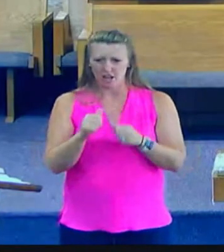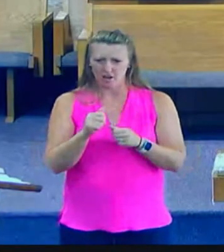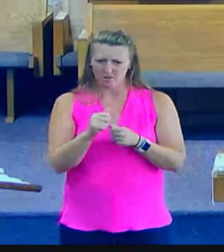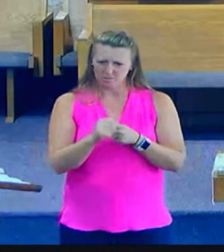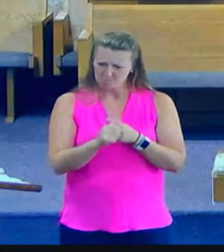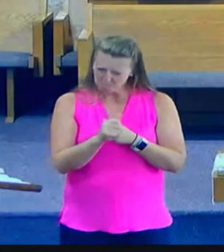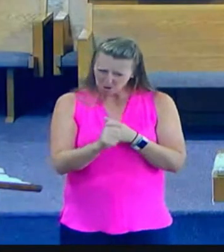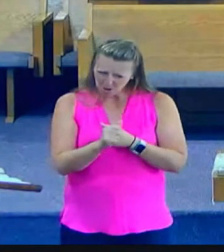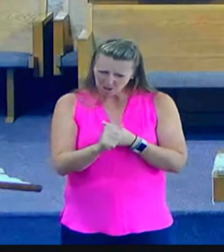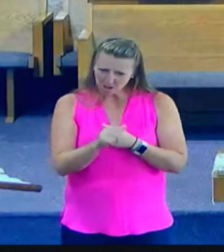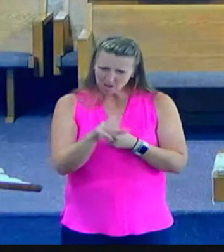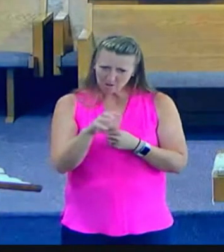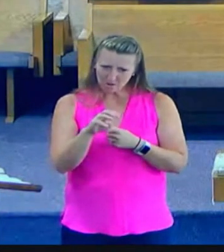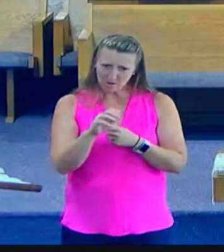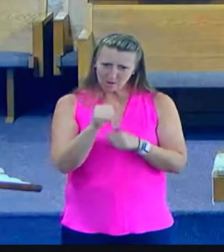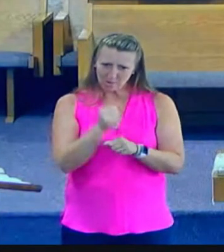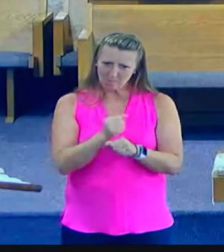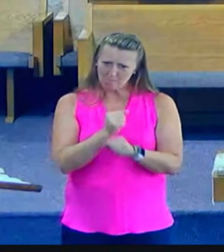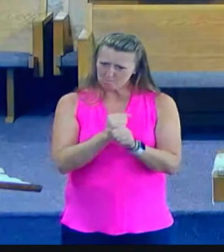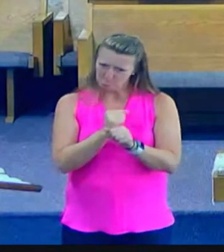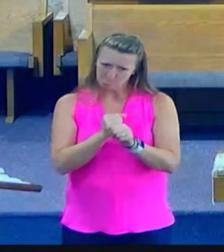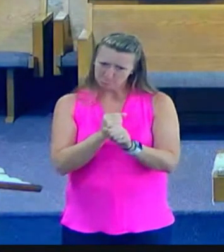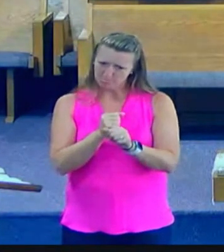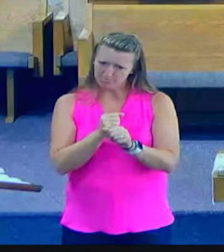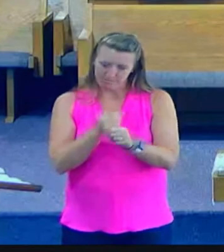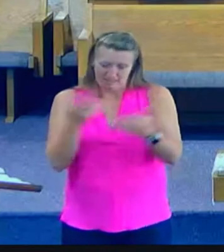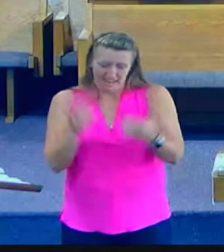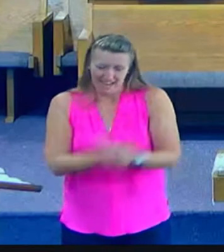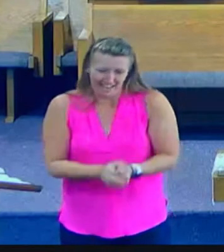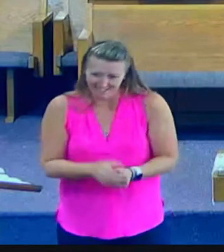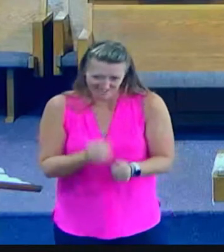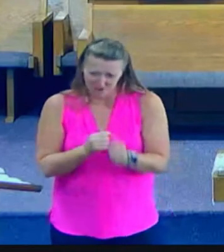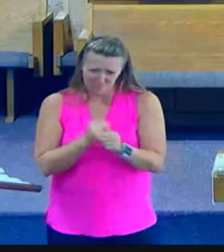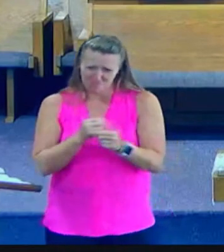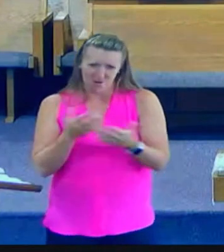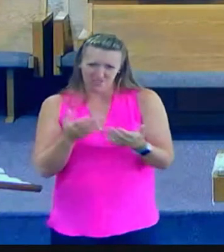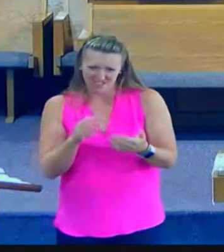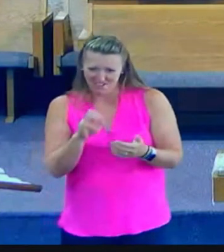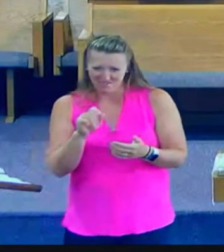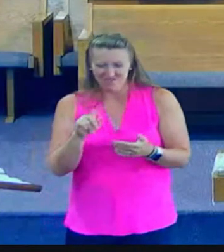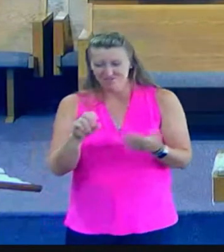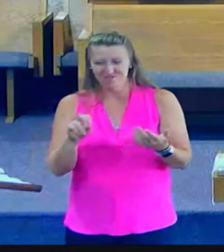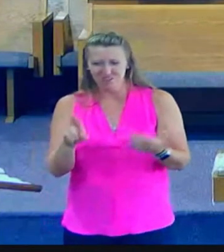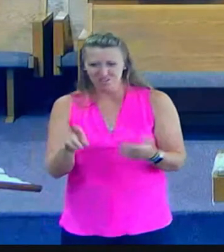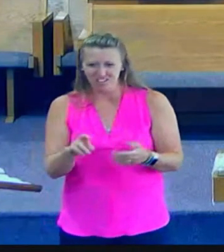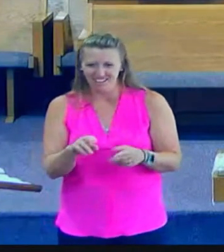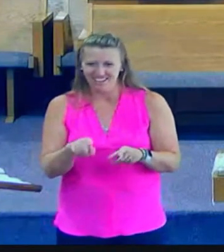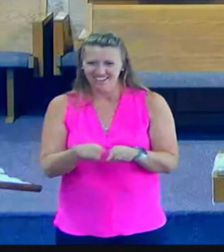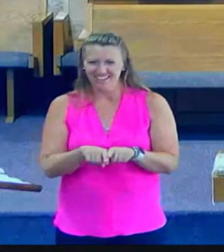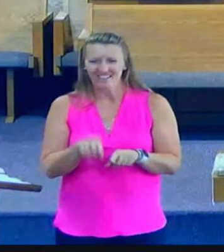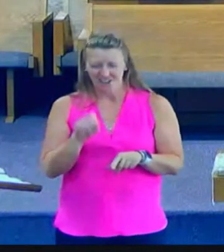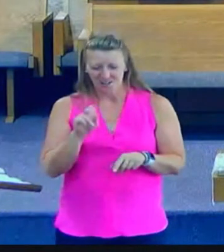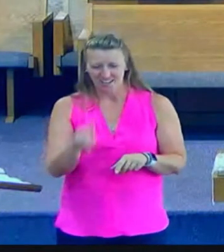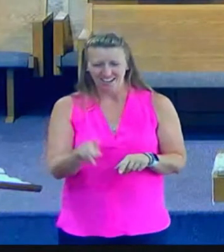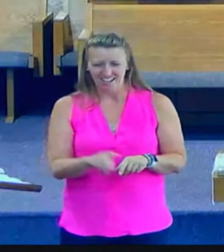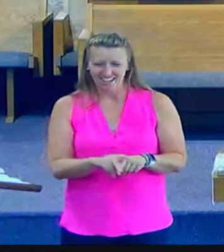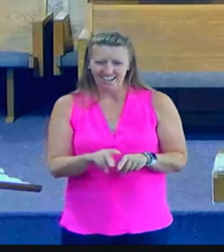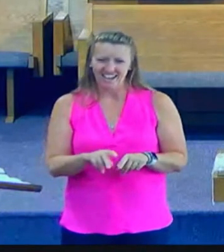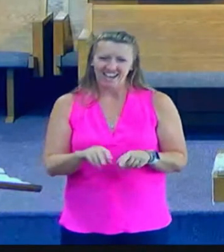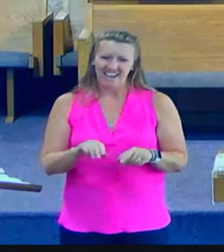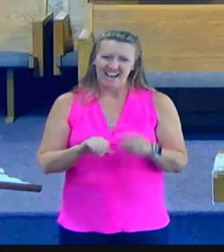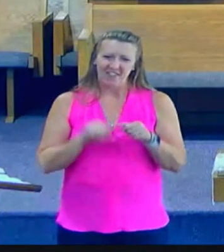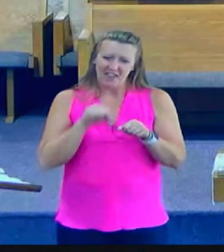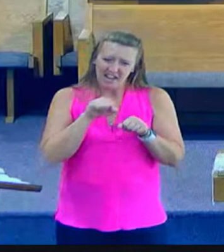engines, it's a real tight fit, and as that crank was turned, that cylinder would go up, compress the air